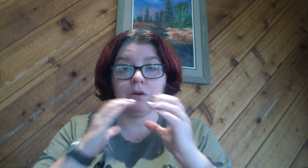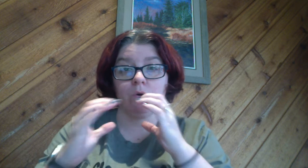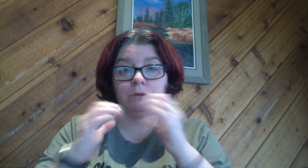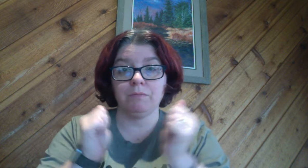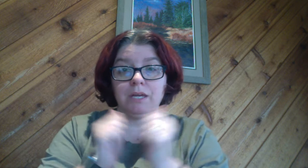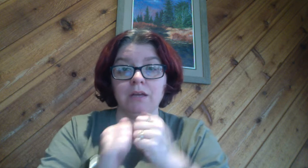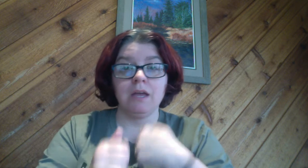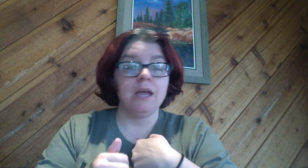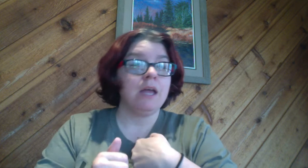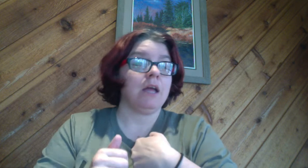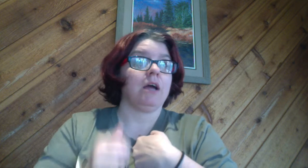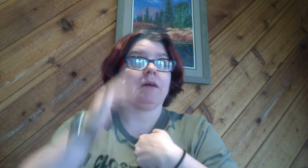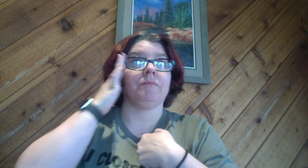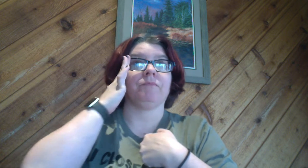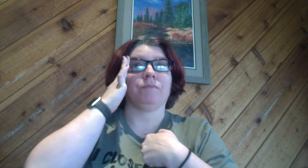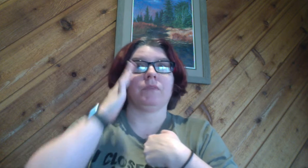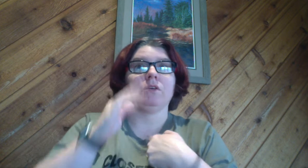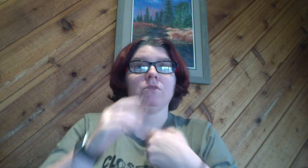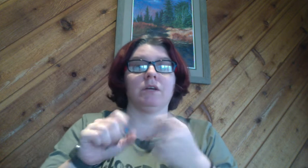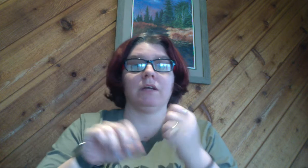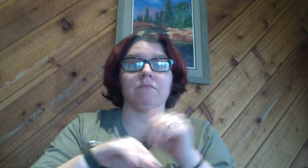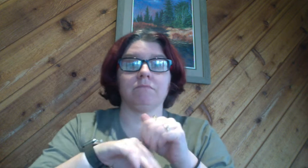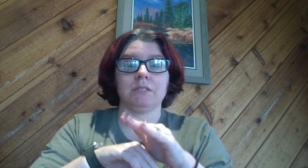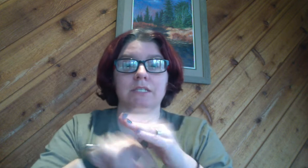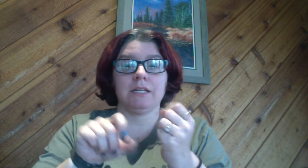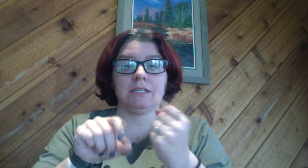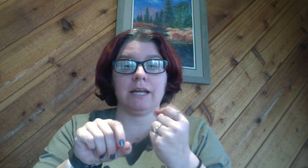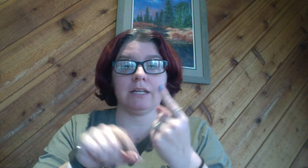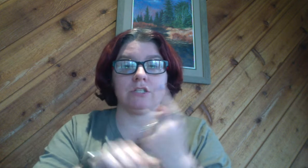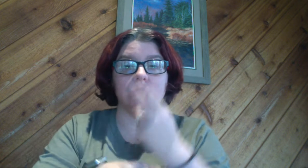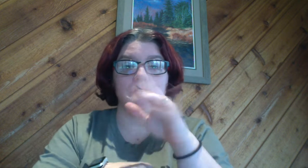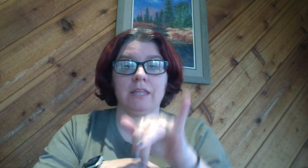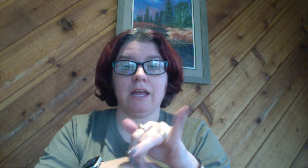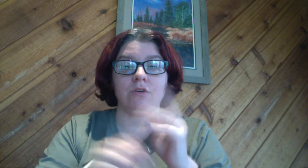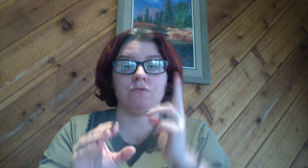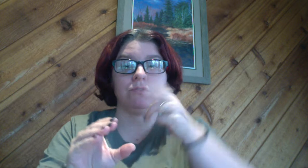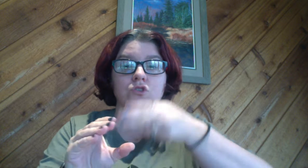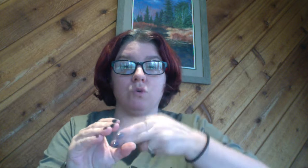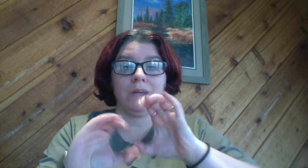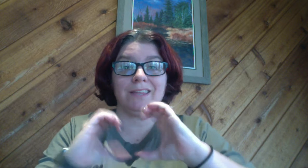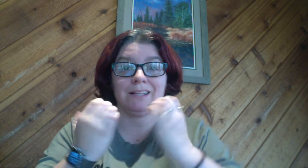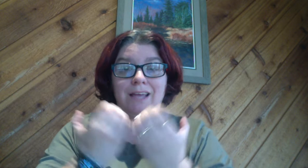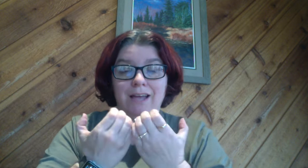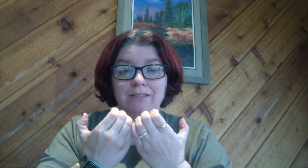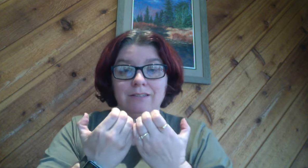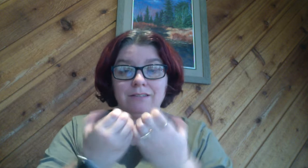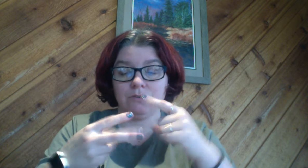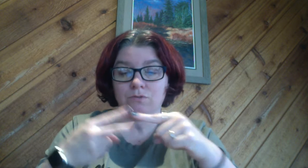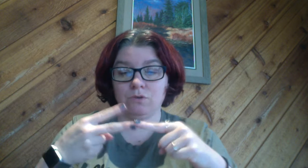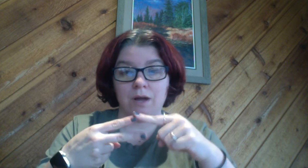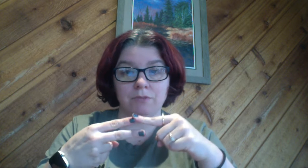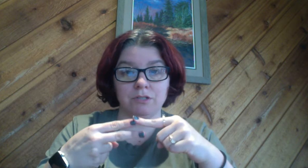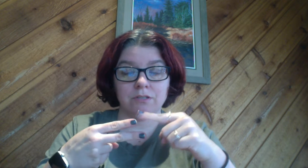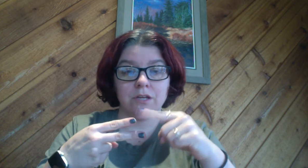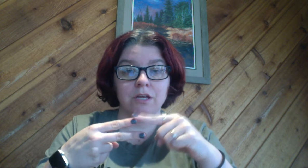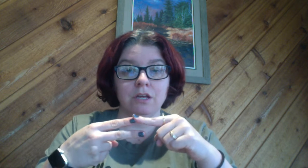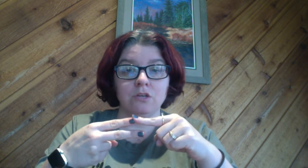a hold of me you can send a text using that you have to join the class you have two options you